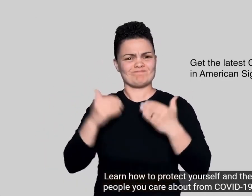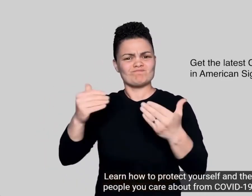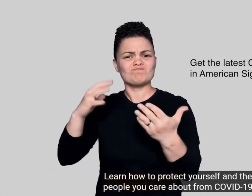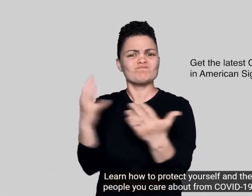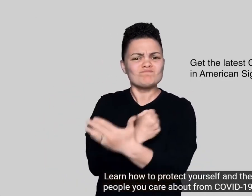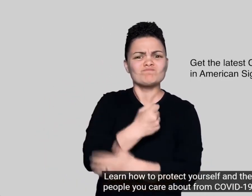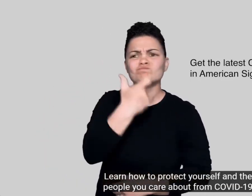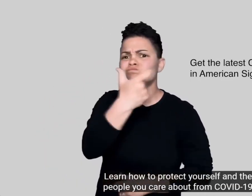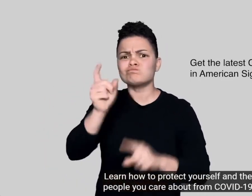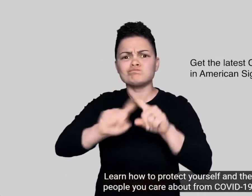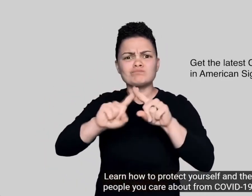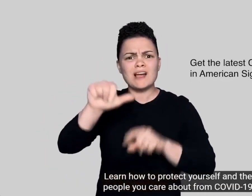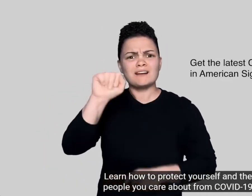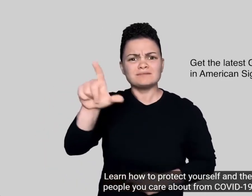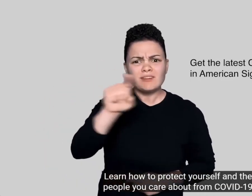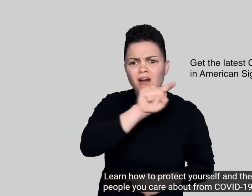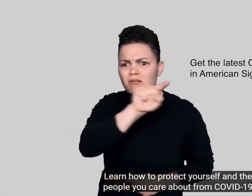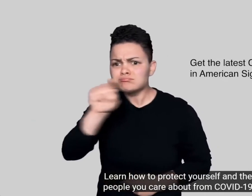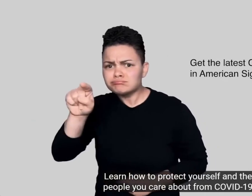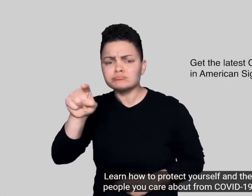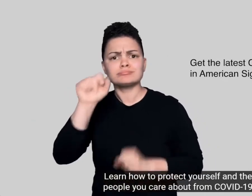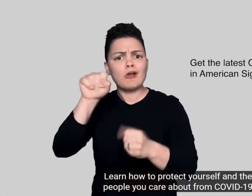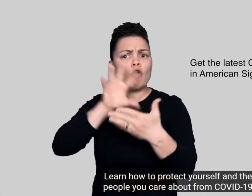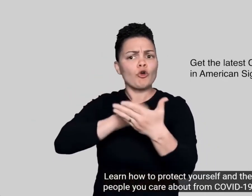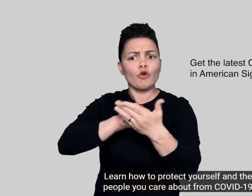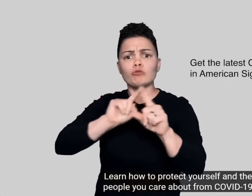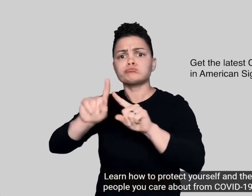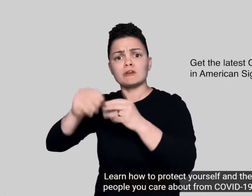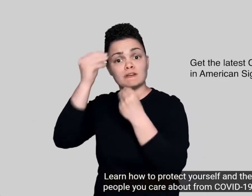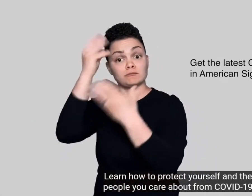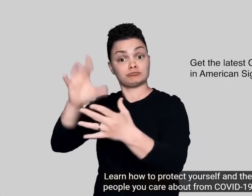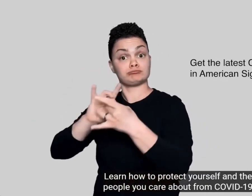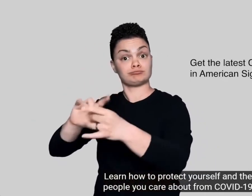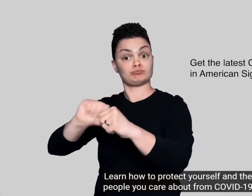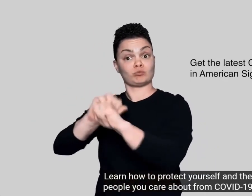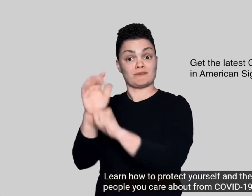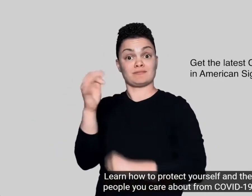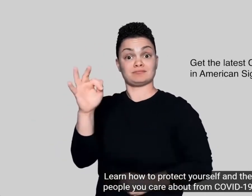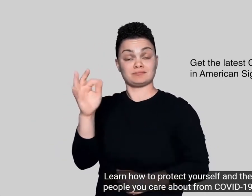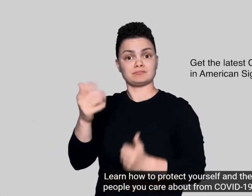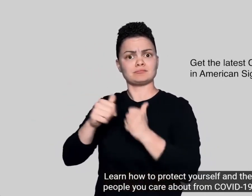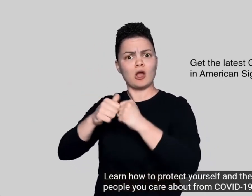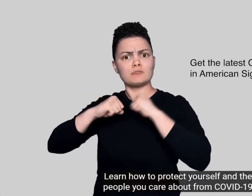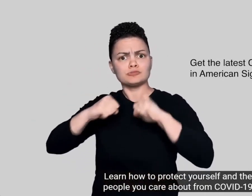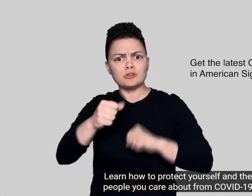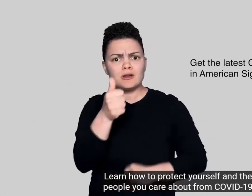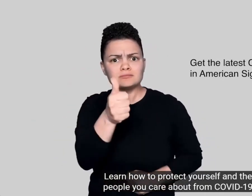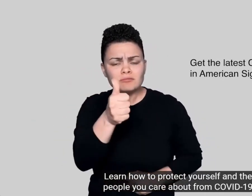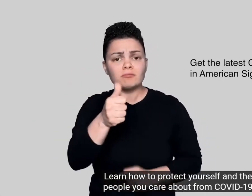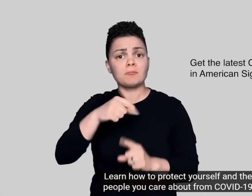Learn how to protect yourself and the people you care about from COVID-19.